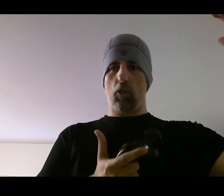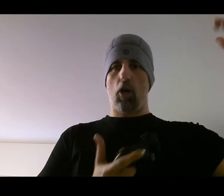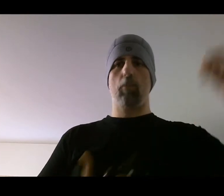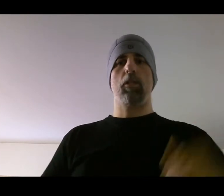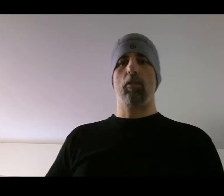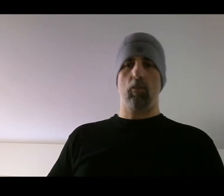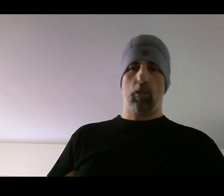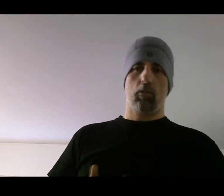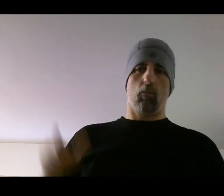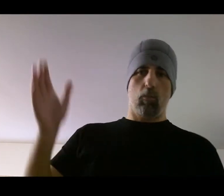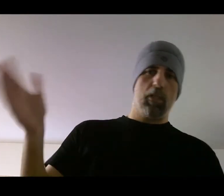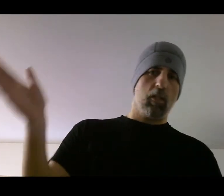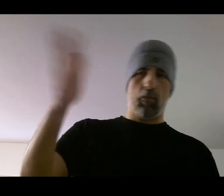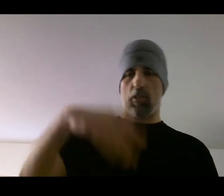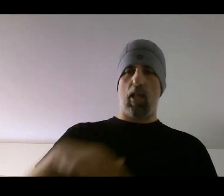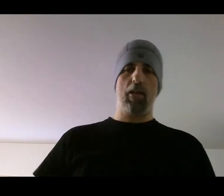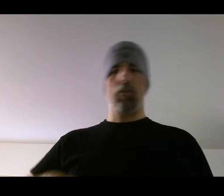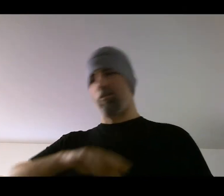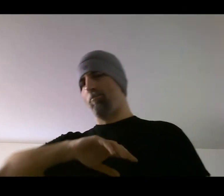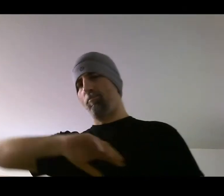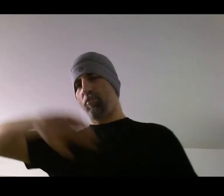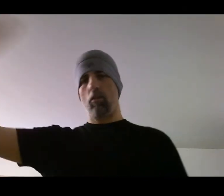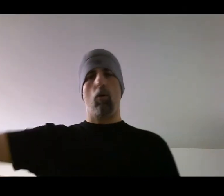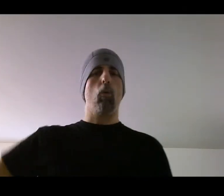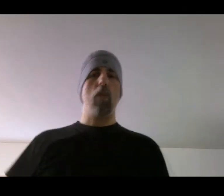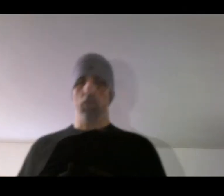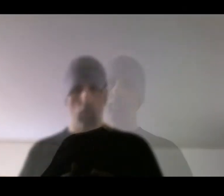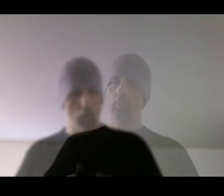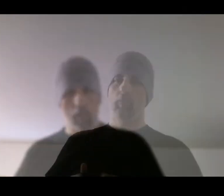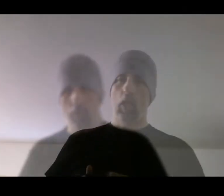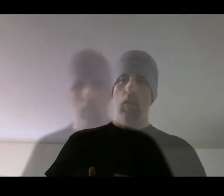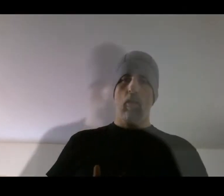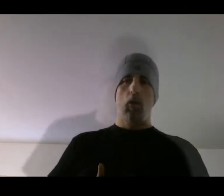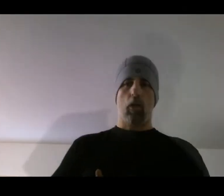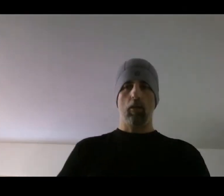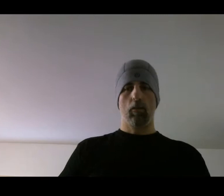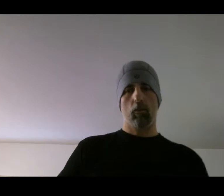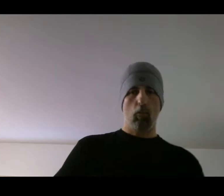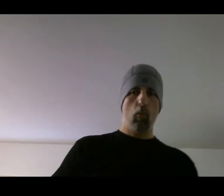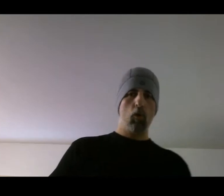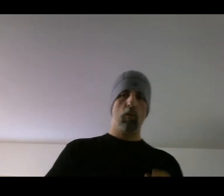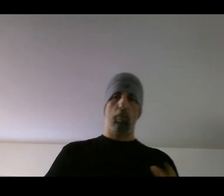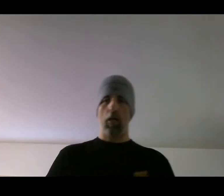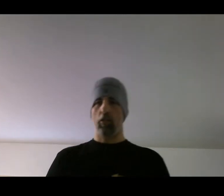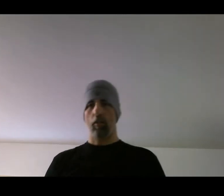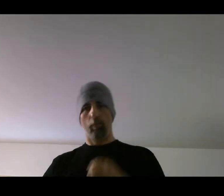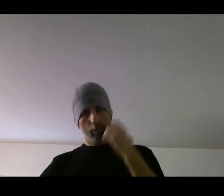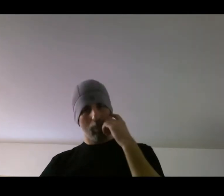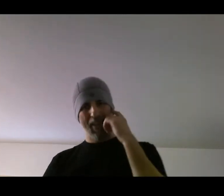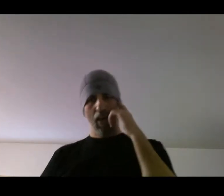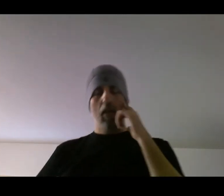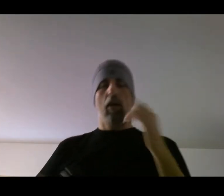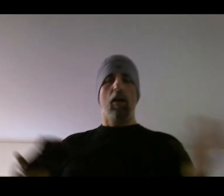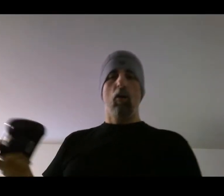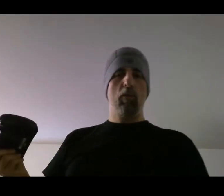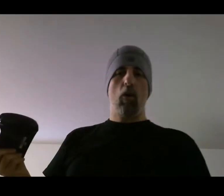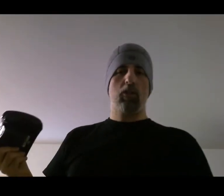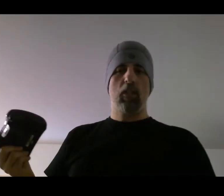options which will be different sliders and a whole nother story. Let's not go with that. Okay. So more with punching. We've all seen